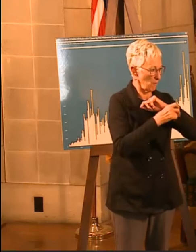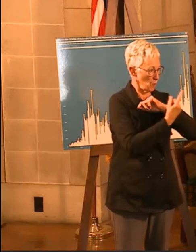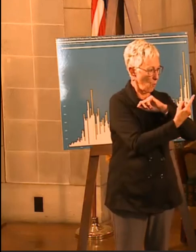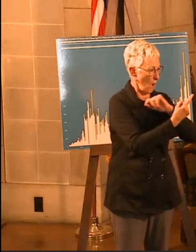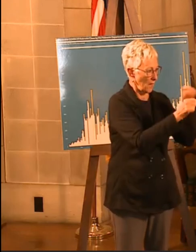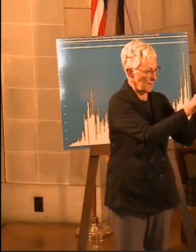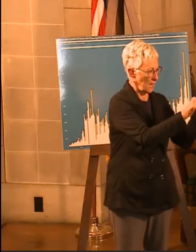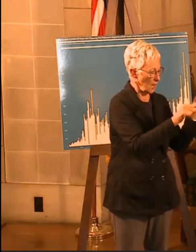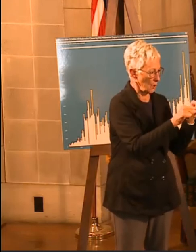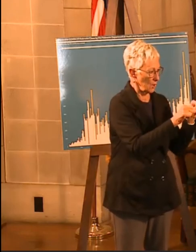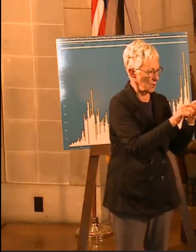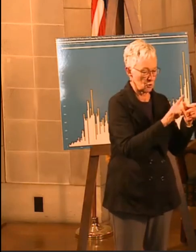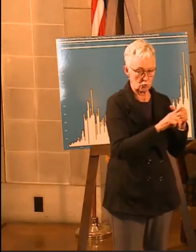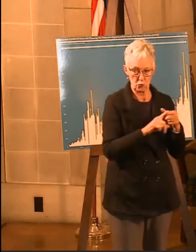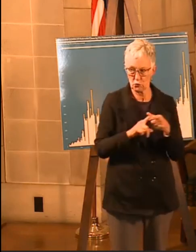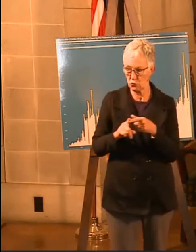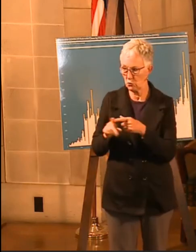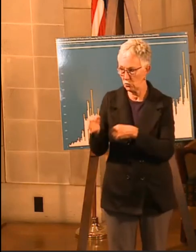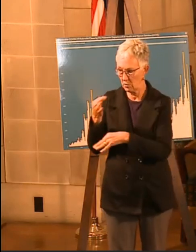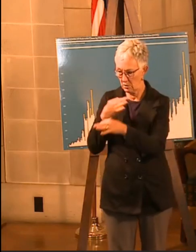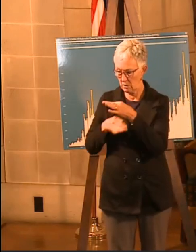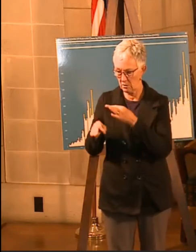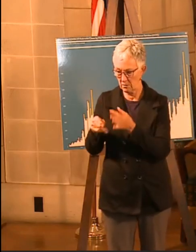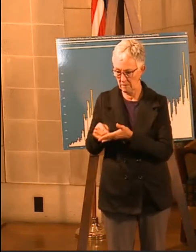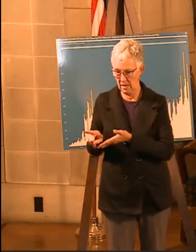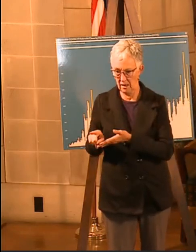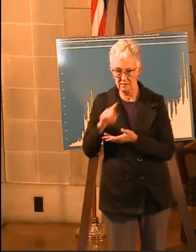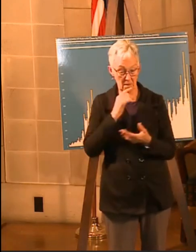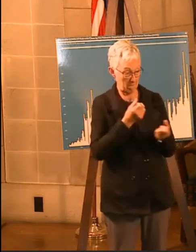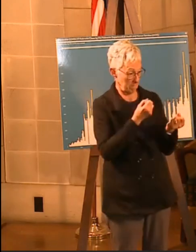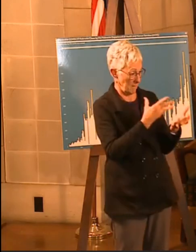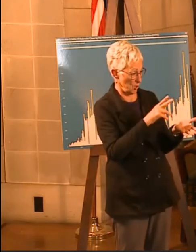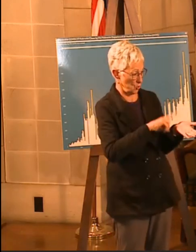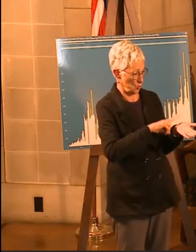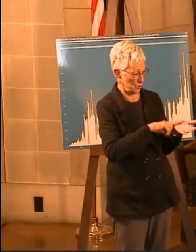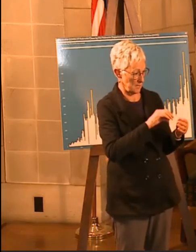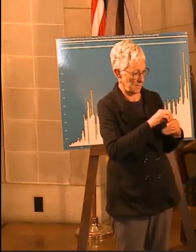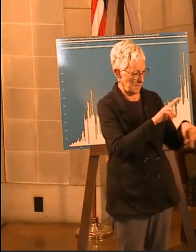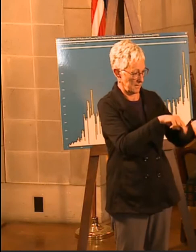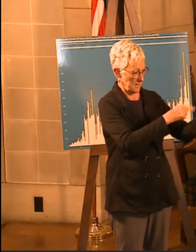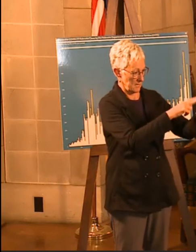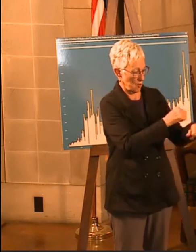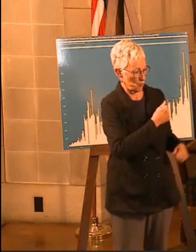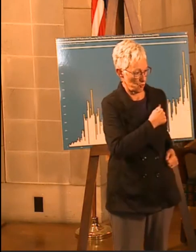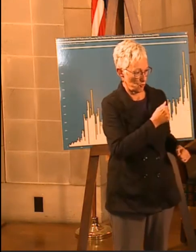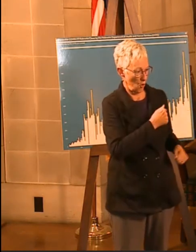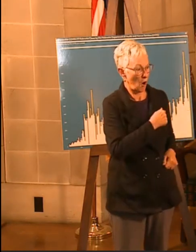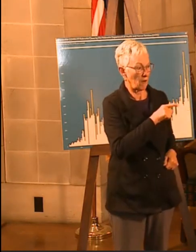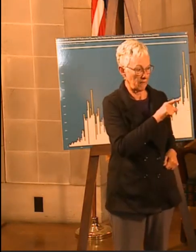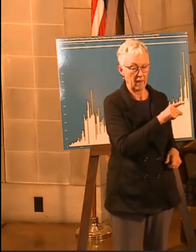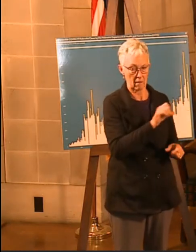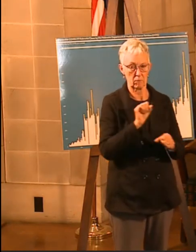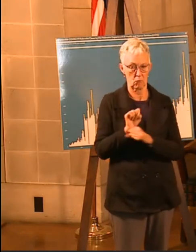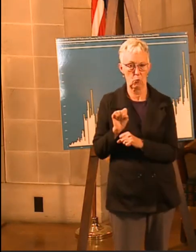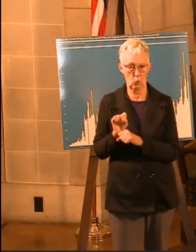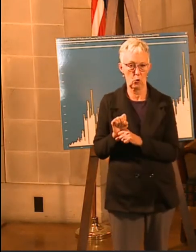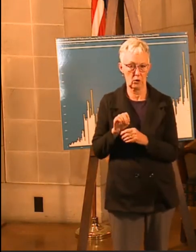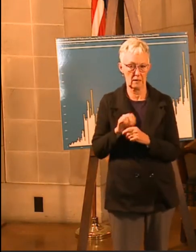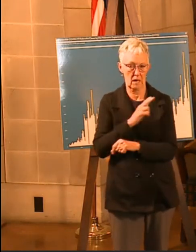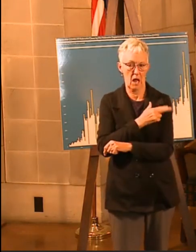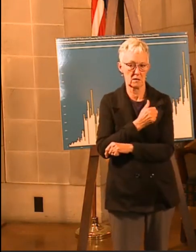lot of those nurses in the National Guard are nurses in the hospital systems, so really it wouldn't be much of a trade-off.